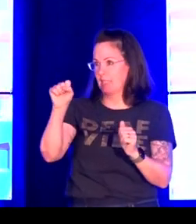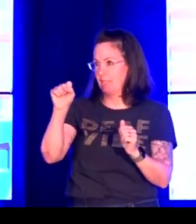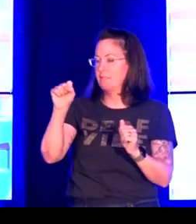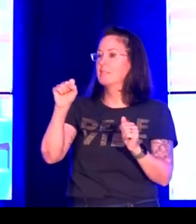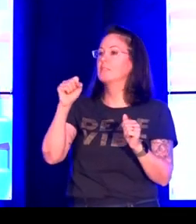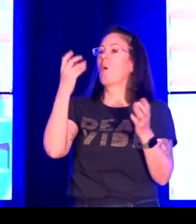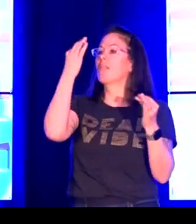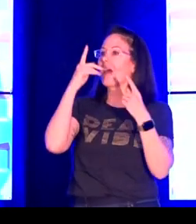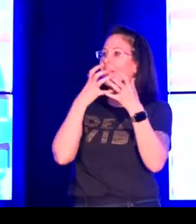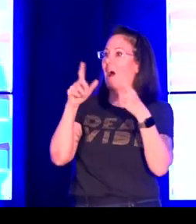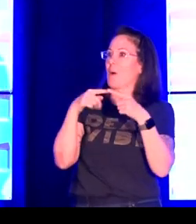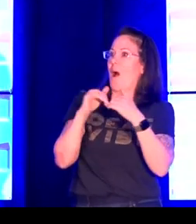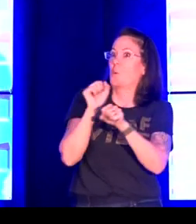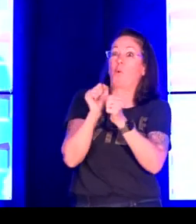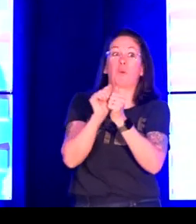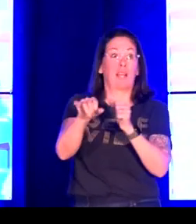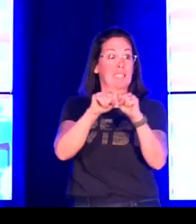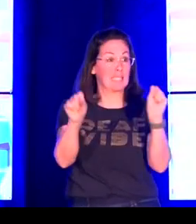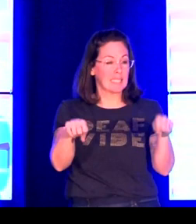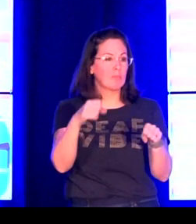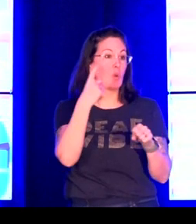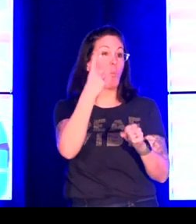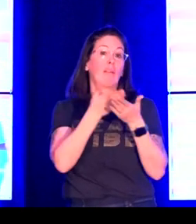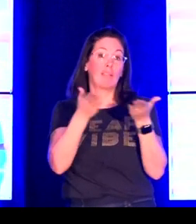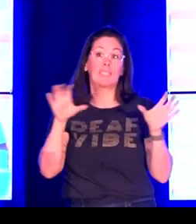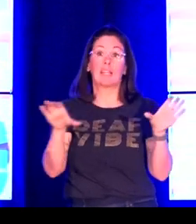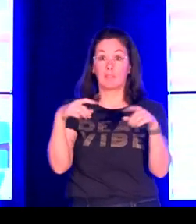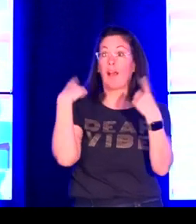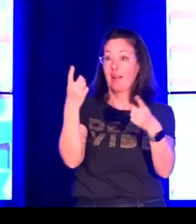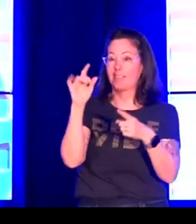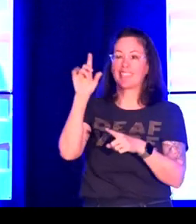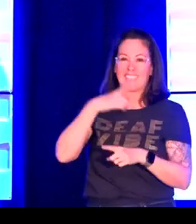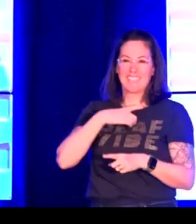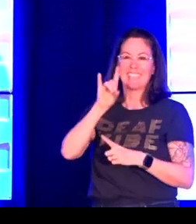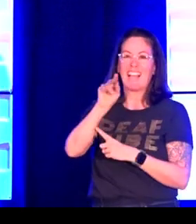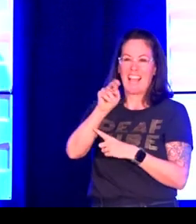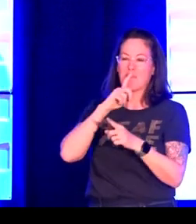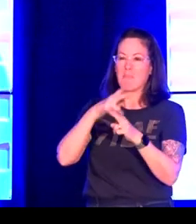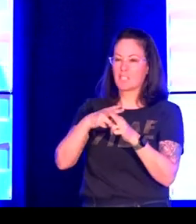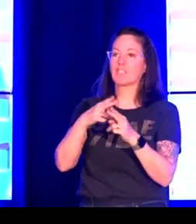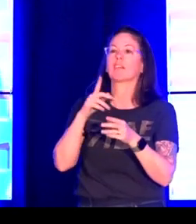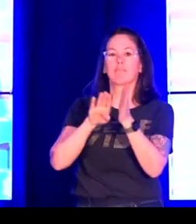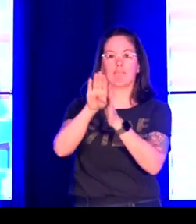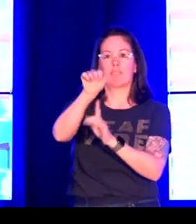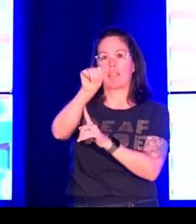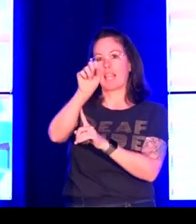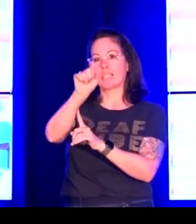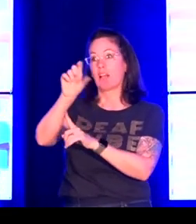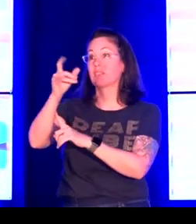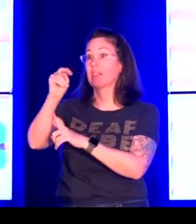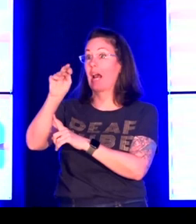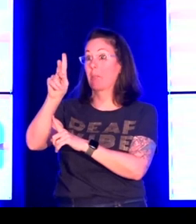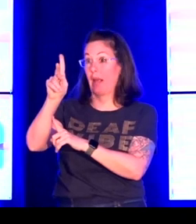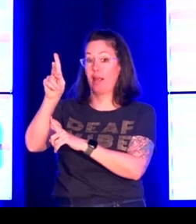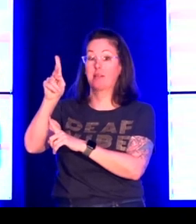so at the moment we are kind of stuck with glossing but when I think about how to work with this system one of the things that I've done